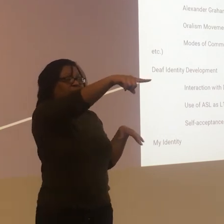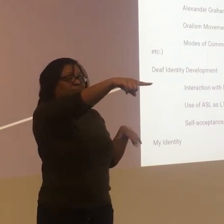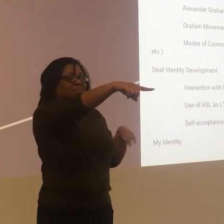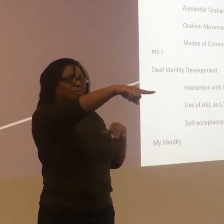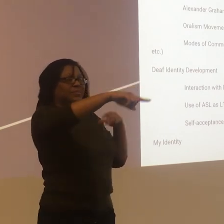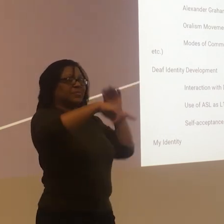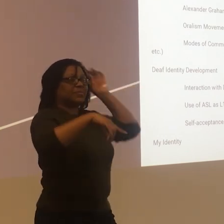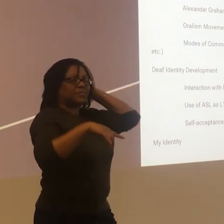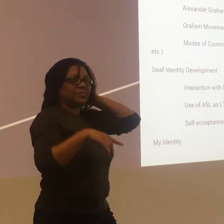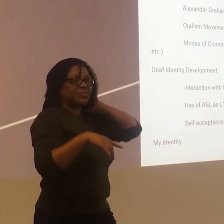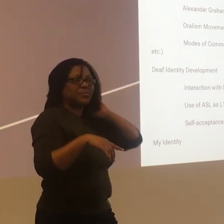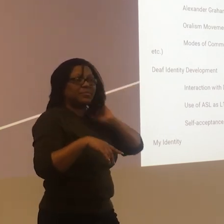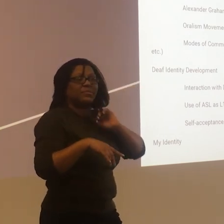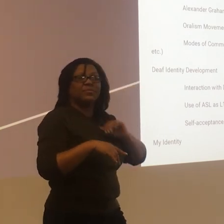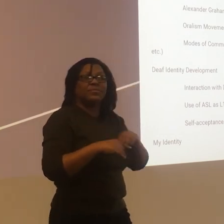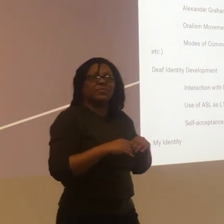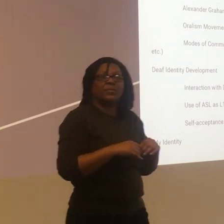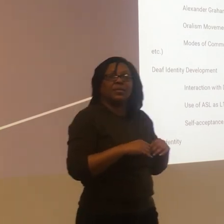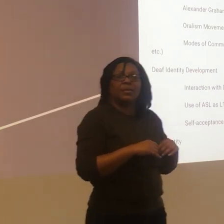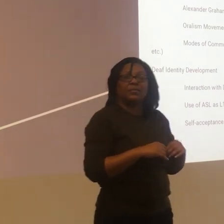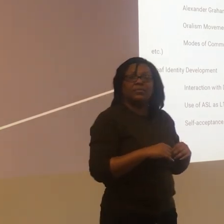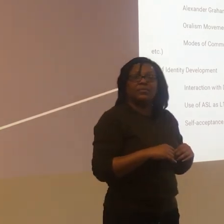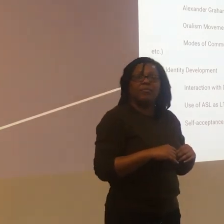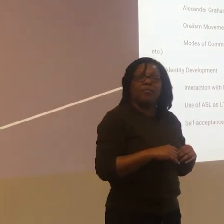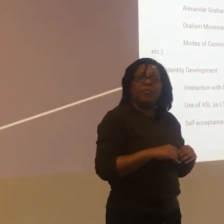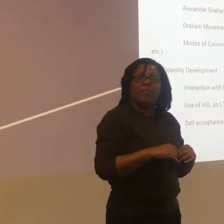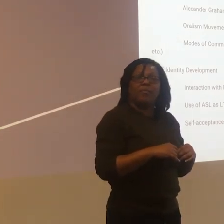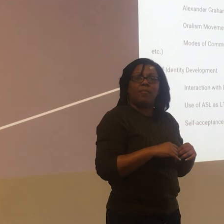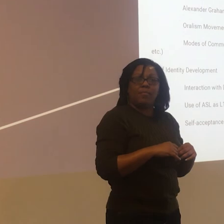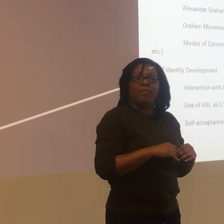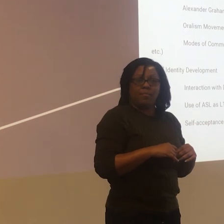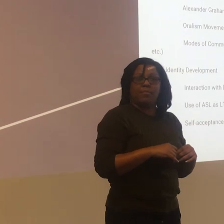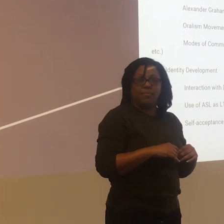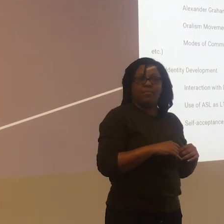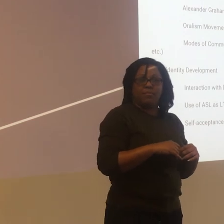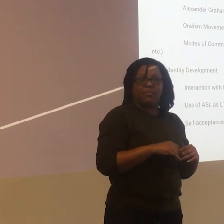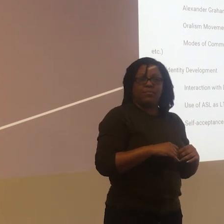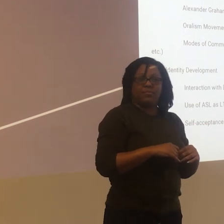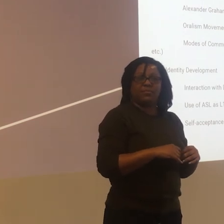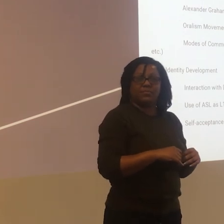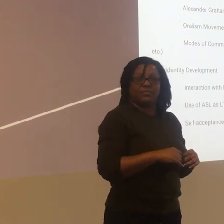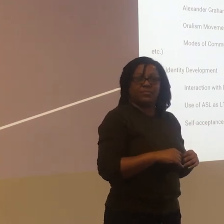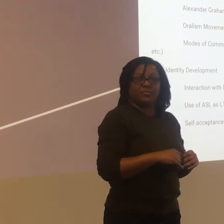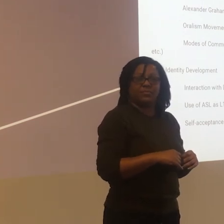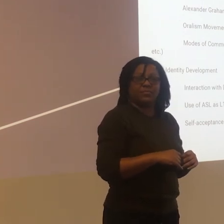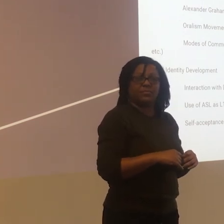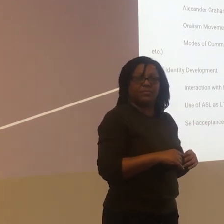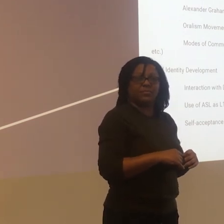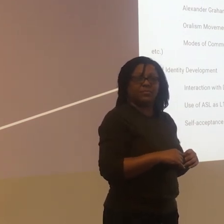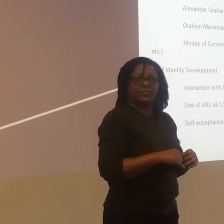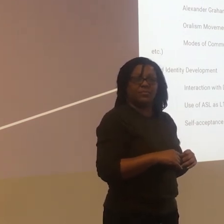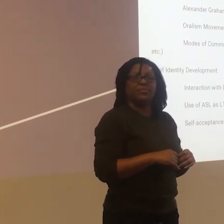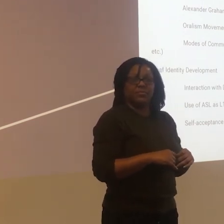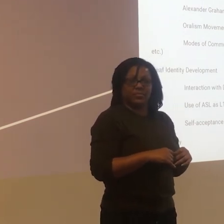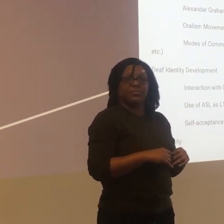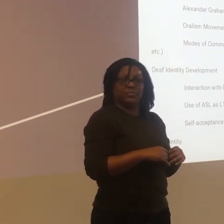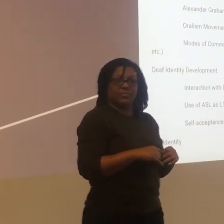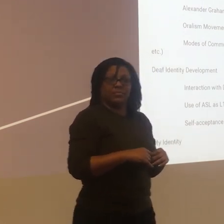If an organization is showing a movie that is or is not captioned, what is the best